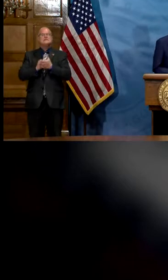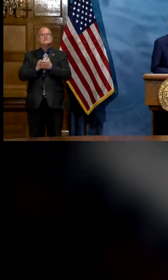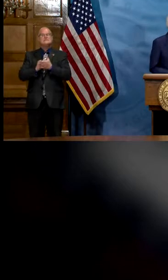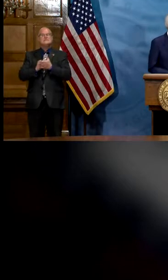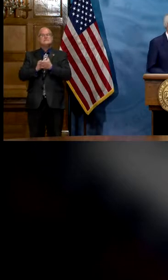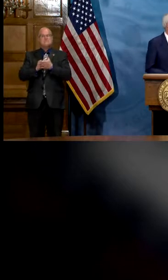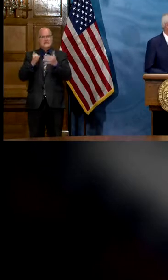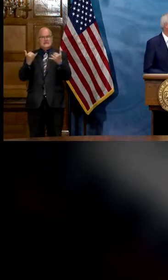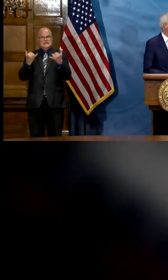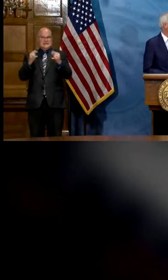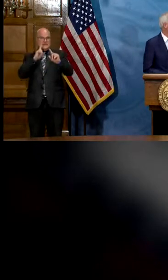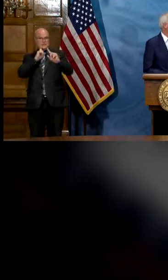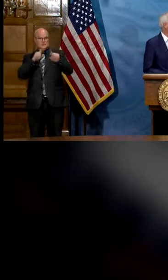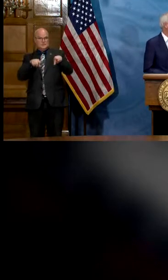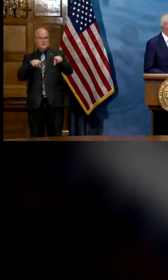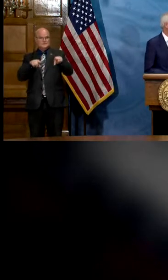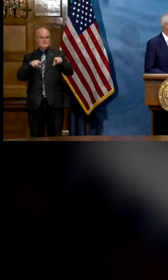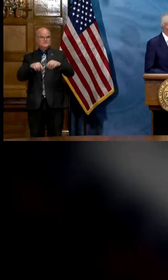is uh today's report